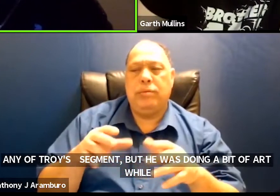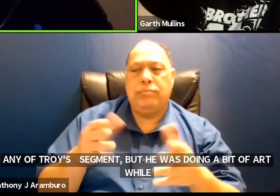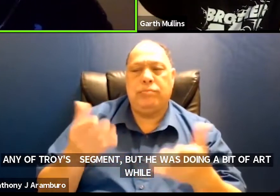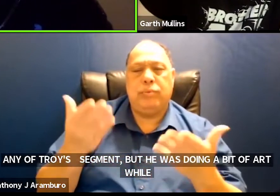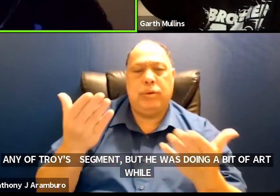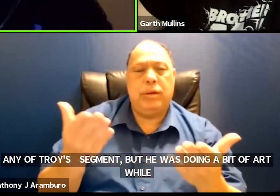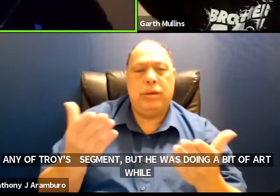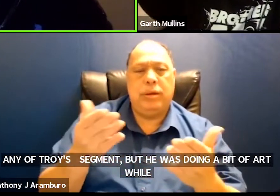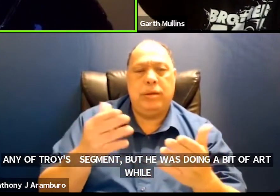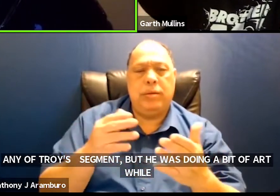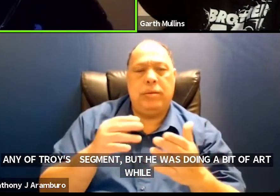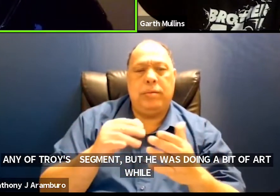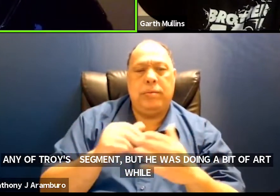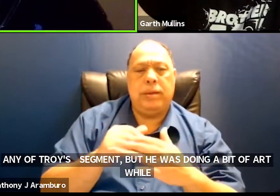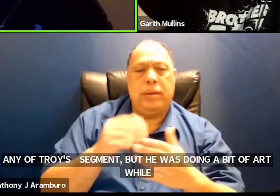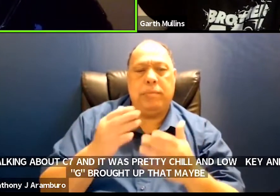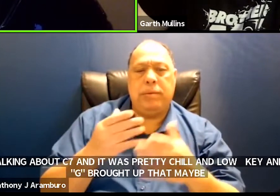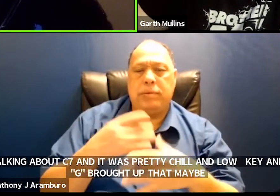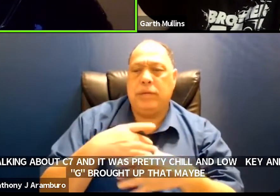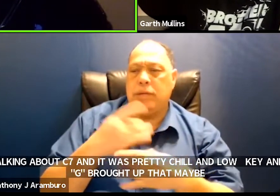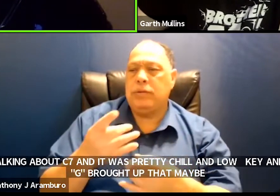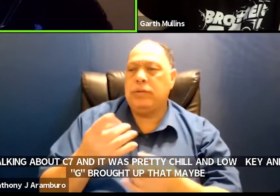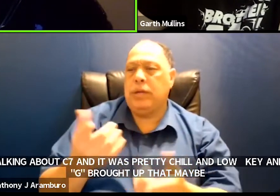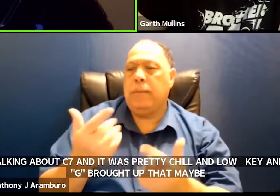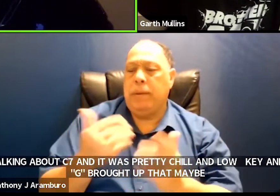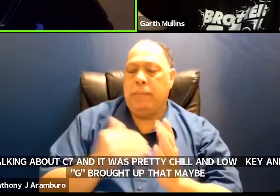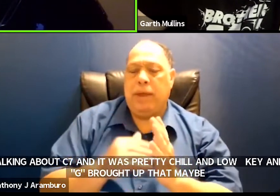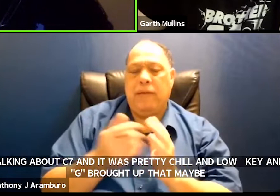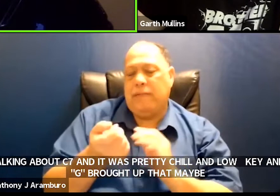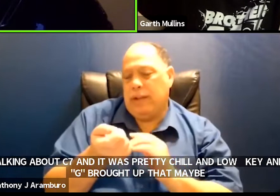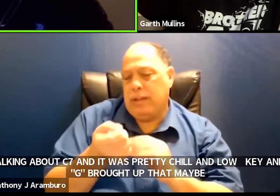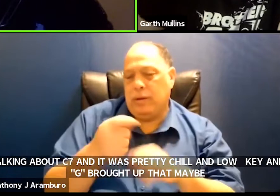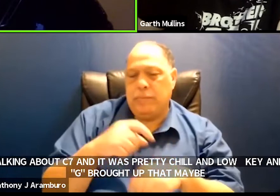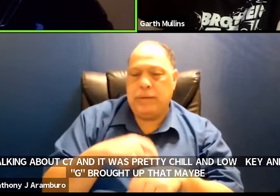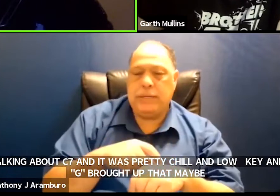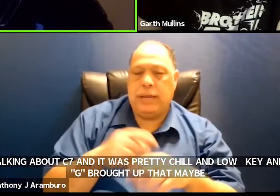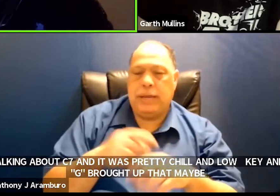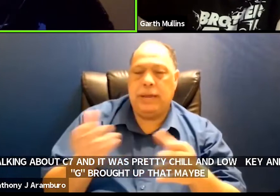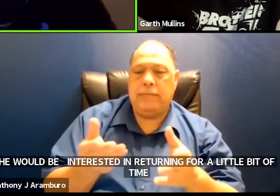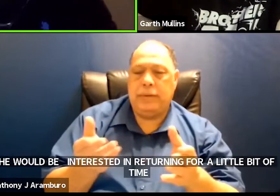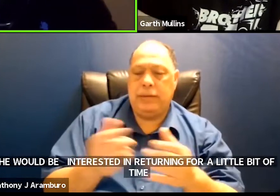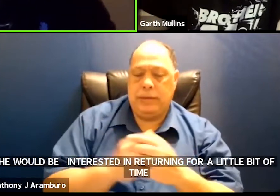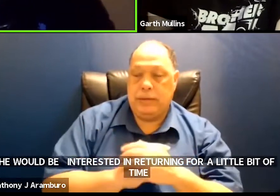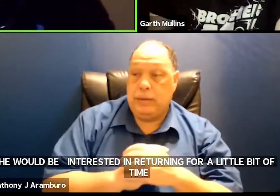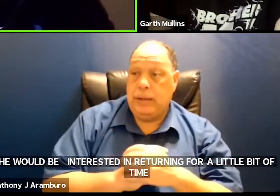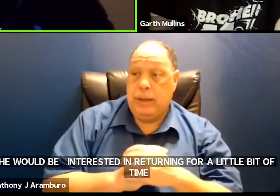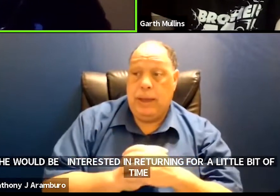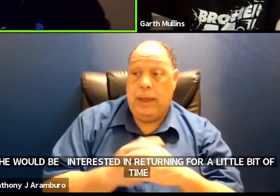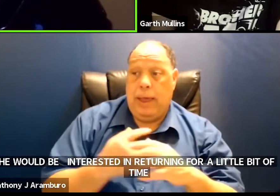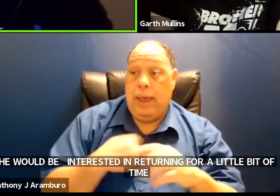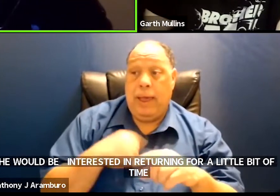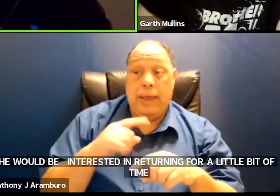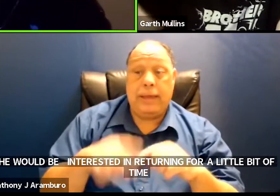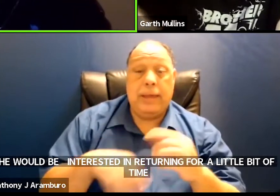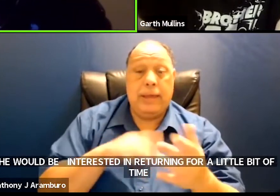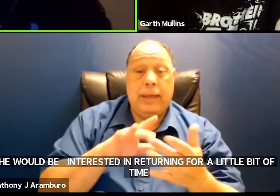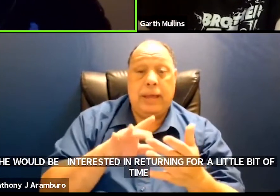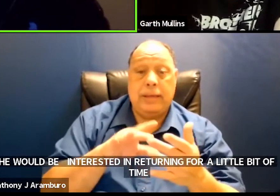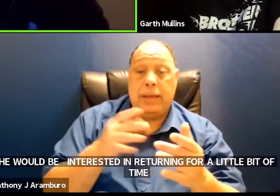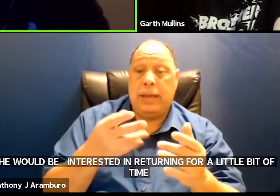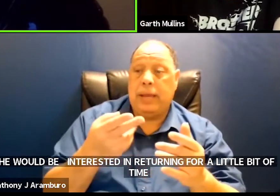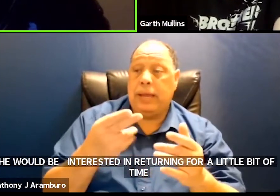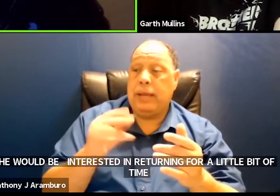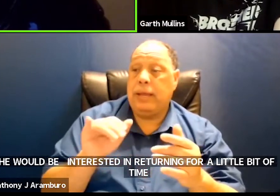maybe he would be interested in returning for a little bit of time here but um i can't contact him and also